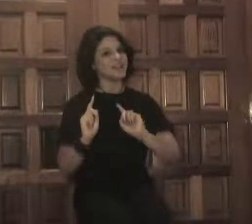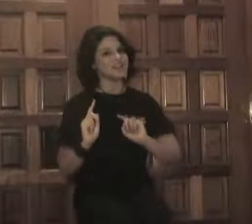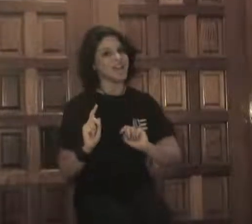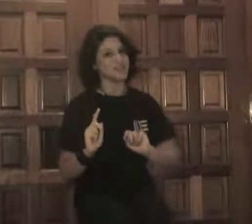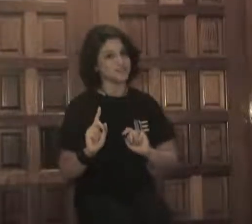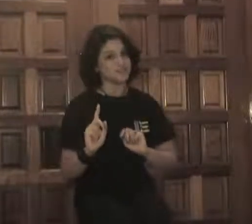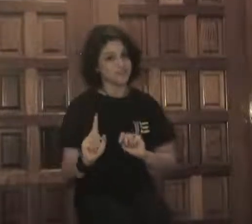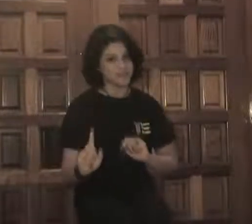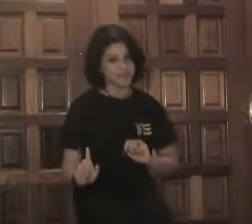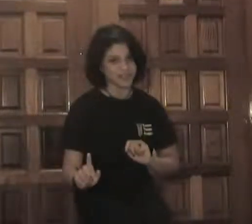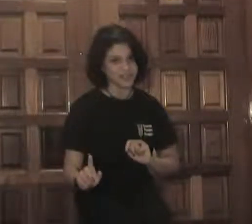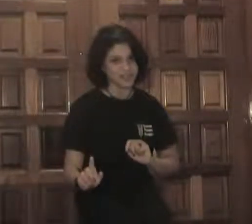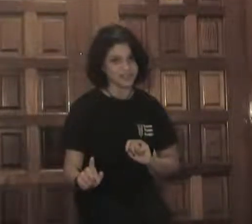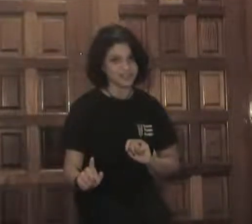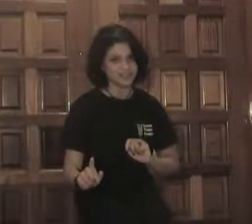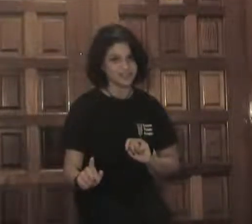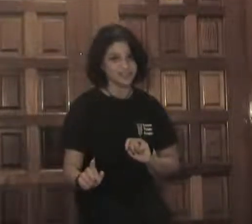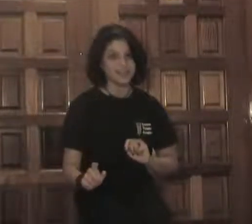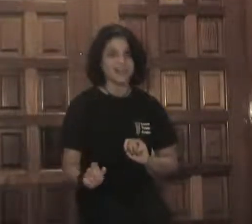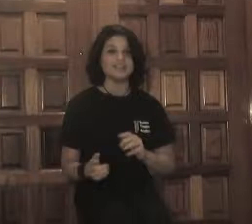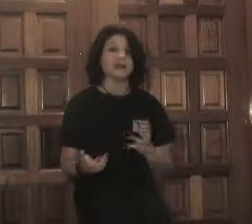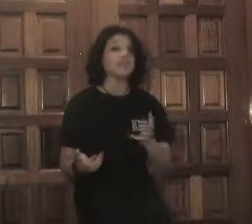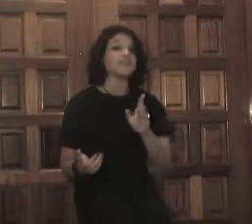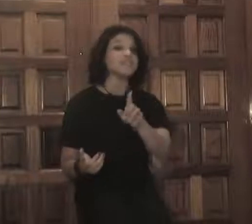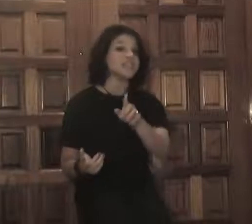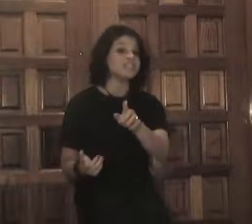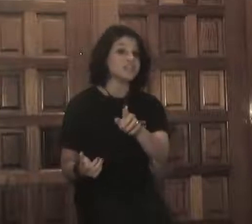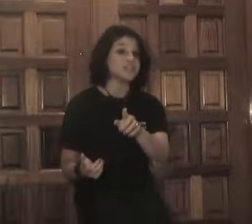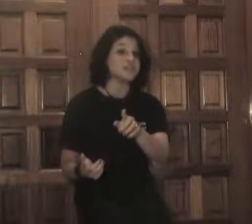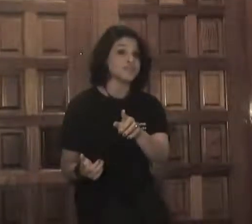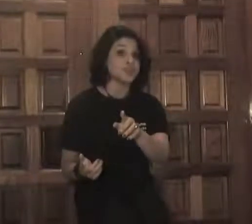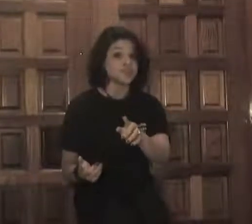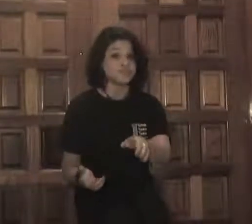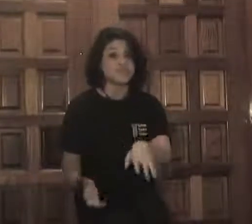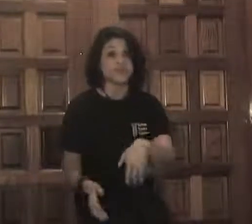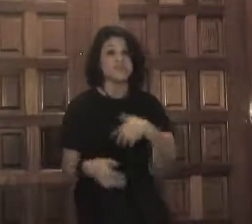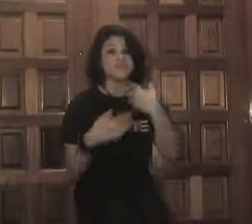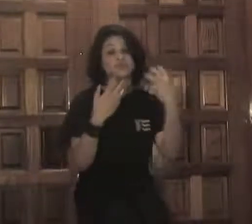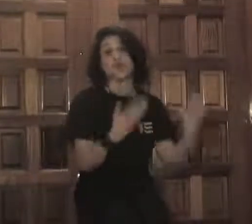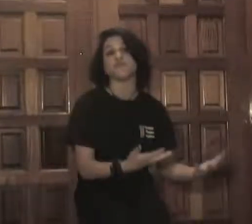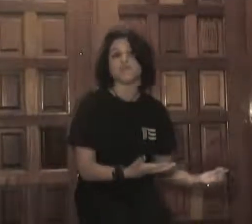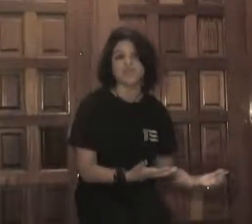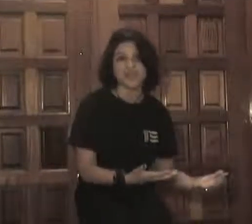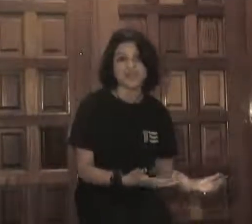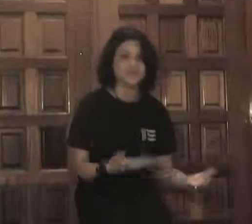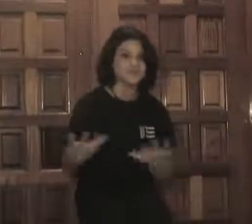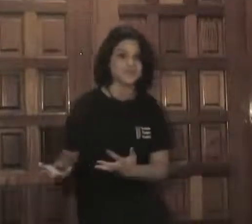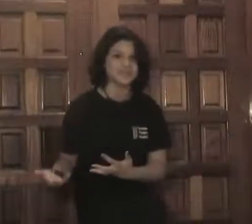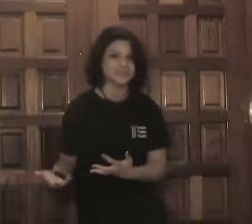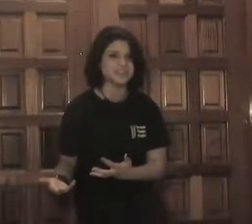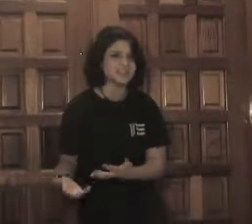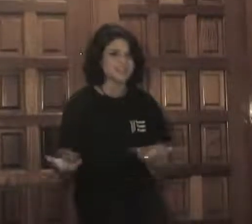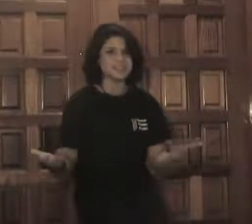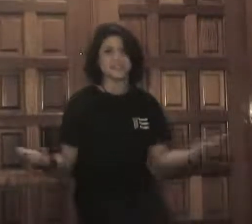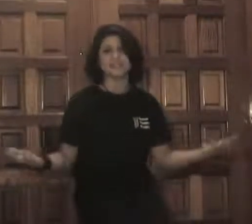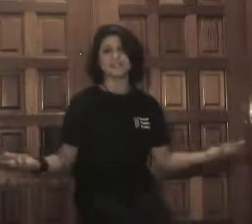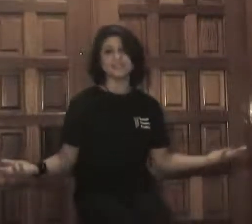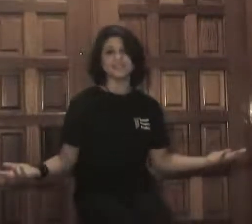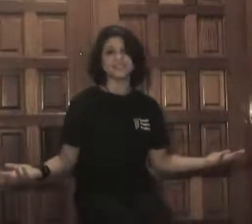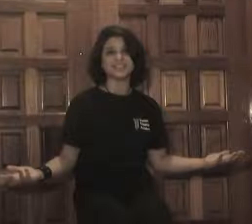wonderful. It even has a texture of brain matter. Now, we've done taste tests all over the country gave people tofu brains